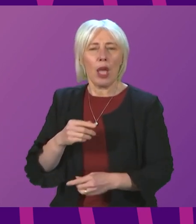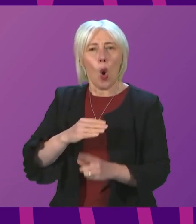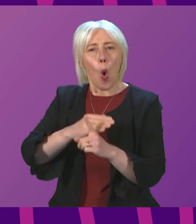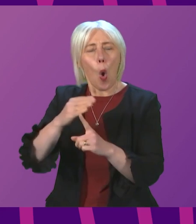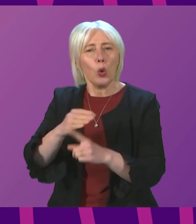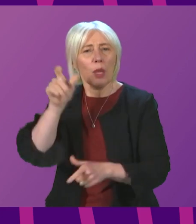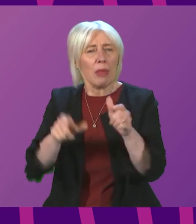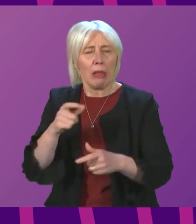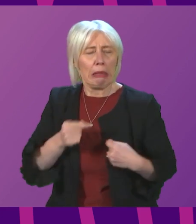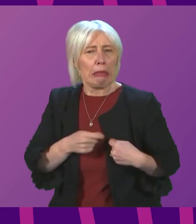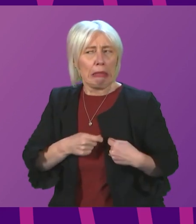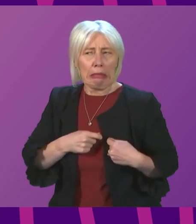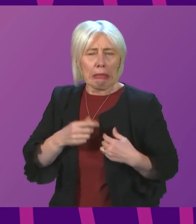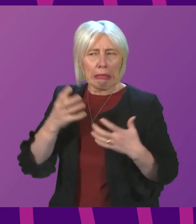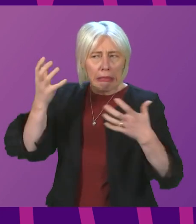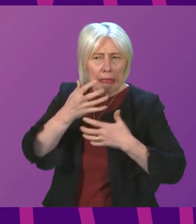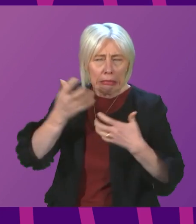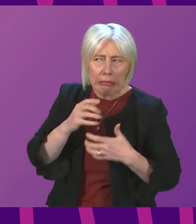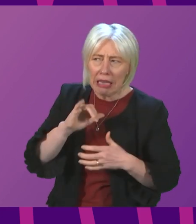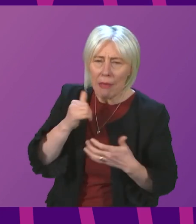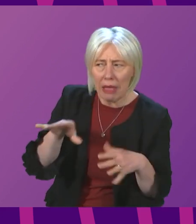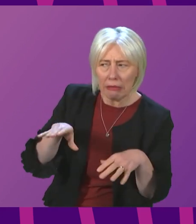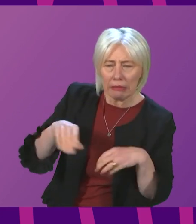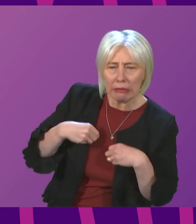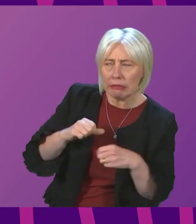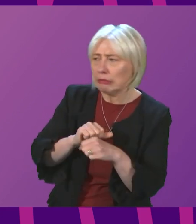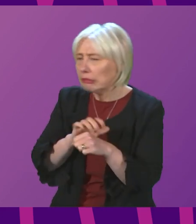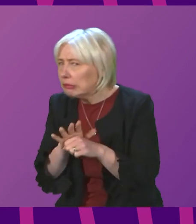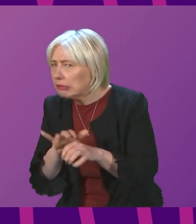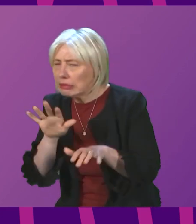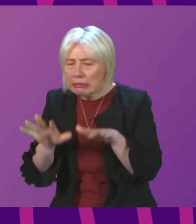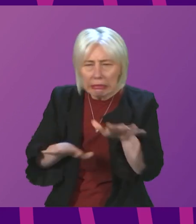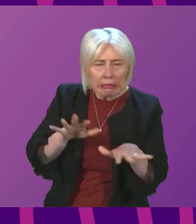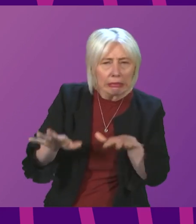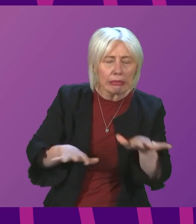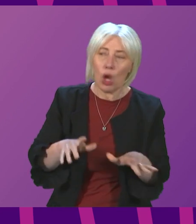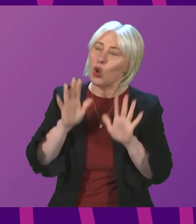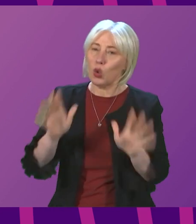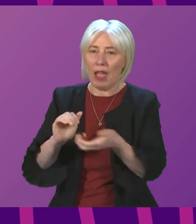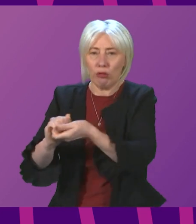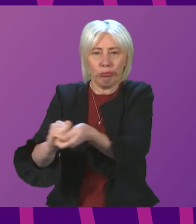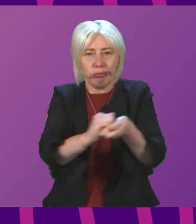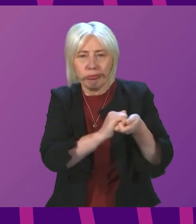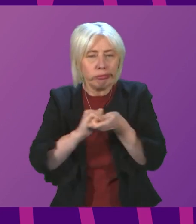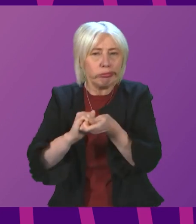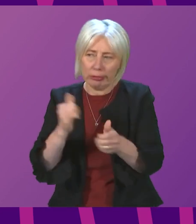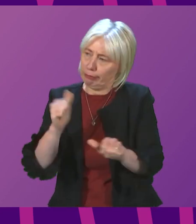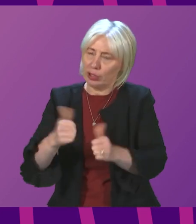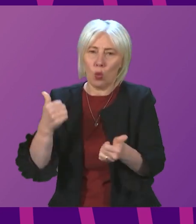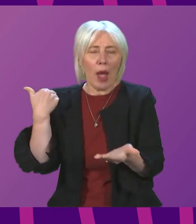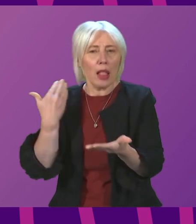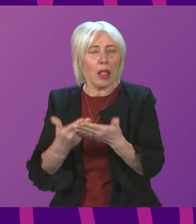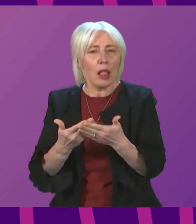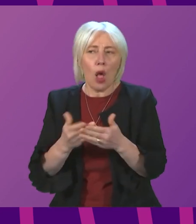getting back to normal who still worry about the risks that COVID presents. We have got to try to, in that spirit of solidarity that has served as well, strike the right